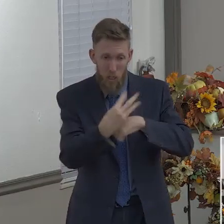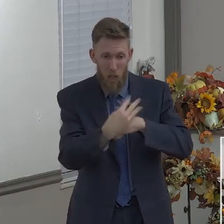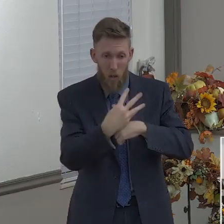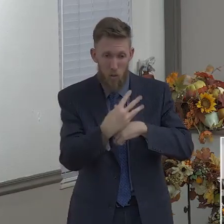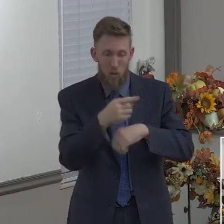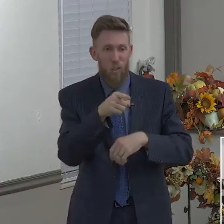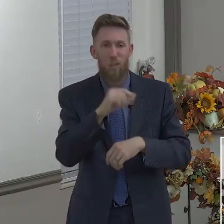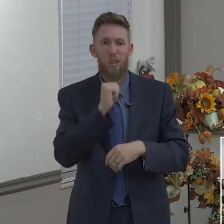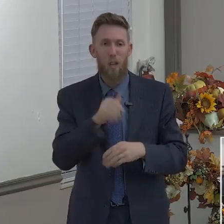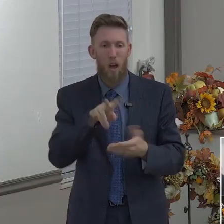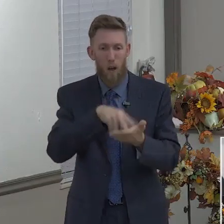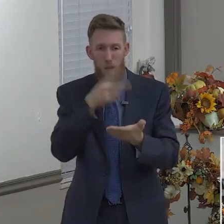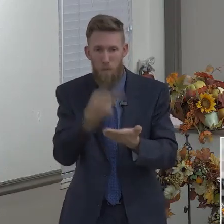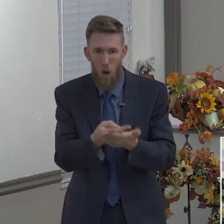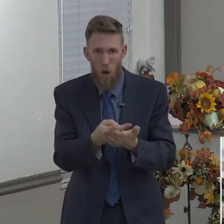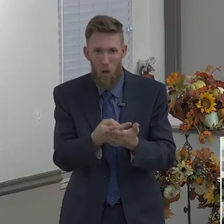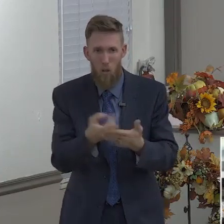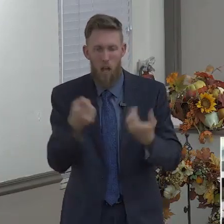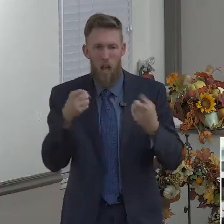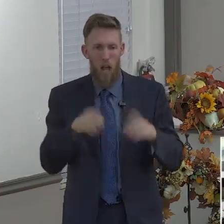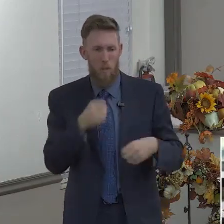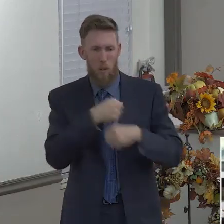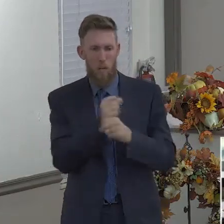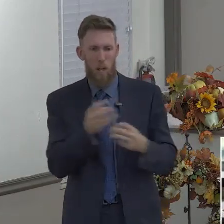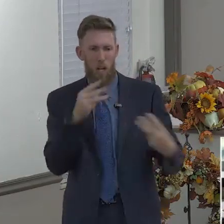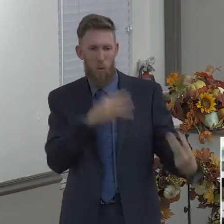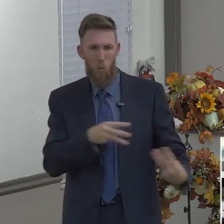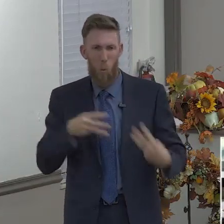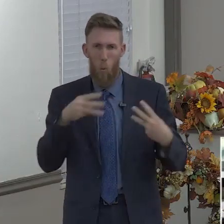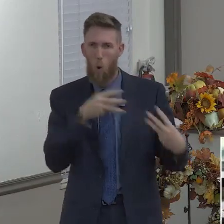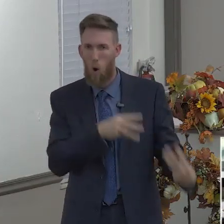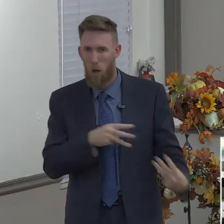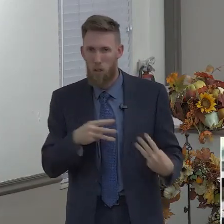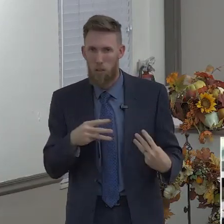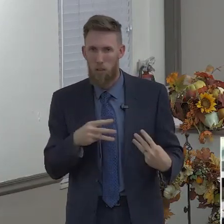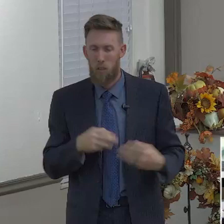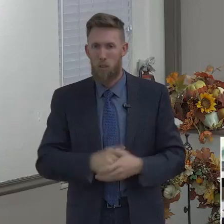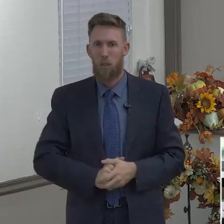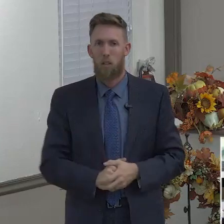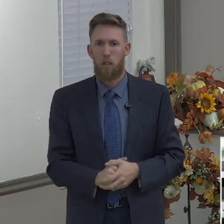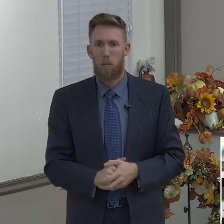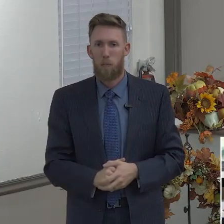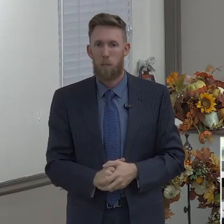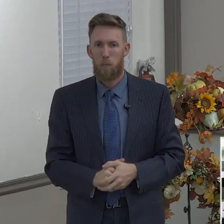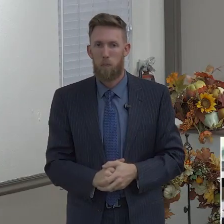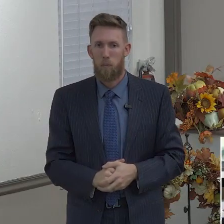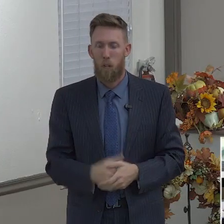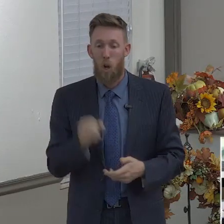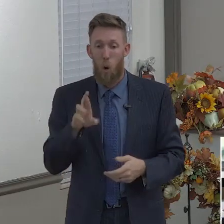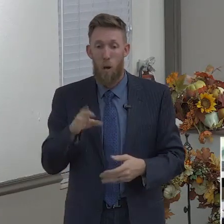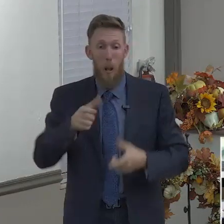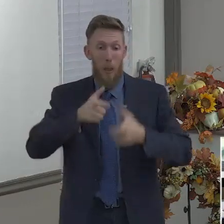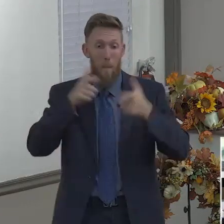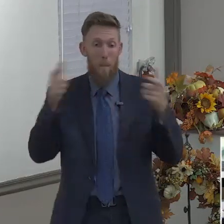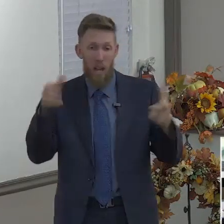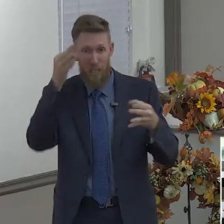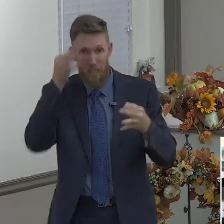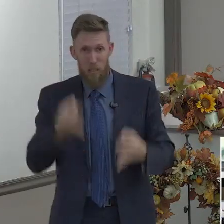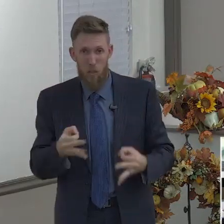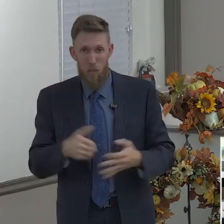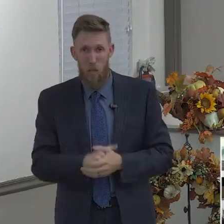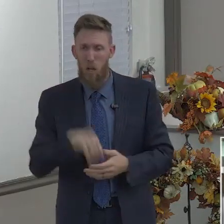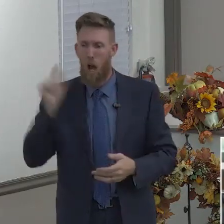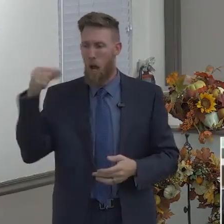So what does that mean, when you make? I'm not making war. Okay, it's talking about the big decisions. Okay, a general doesn't just say, all right, we're just going to fight this